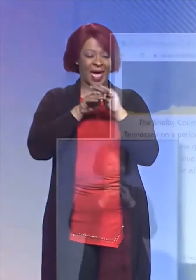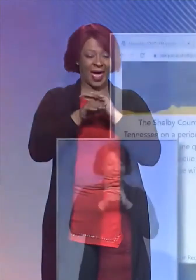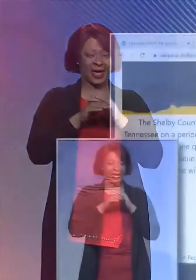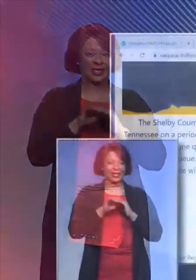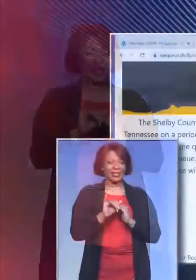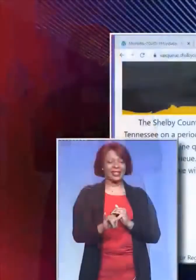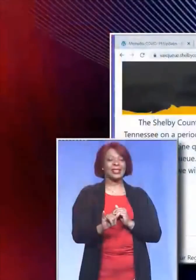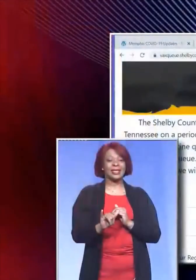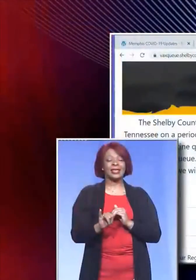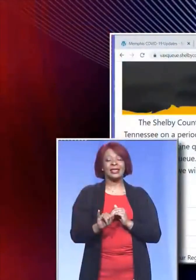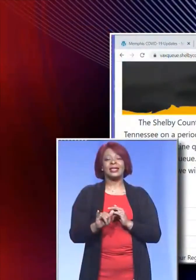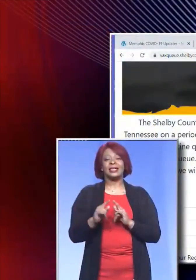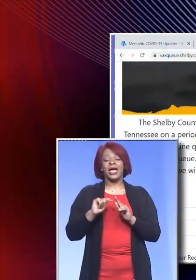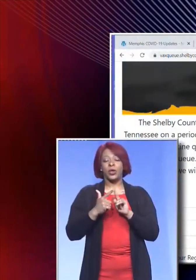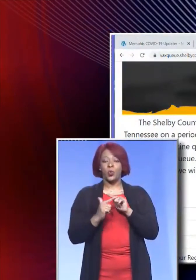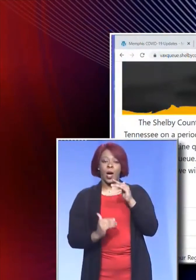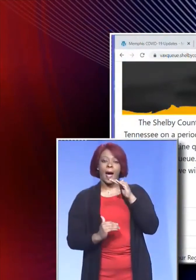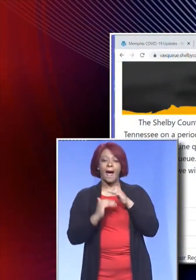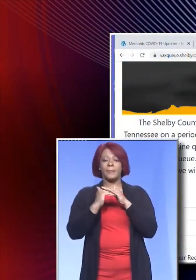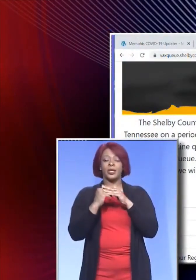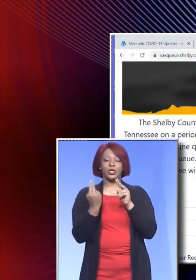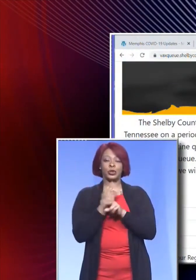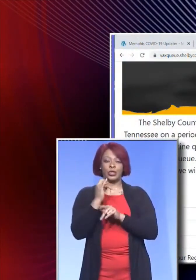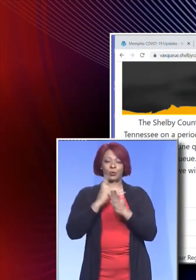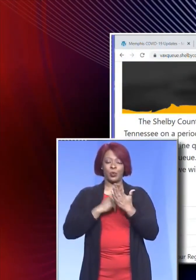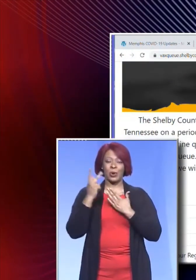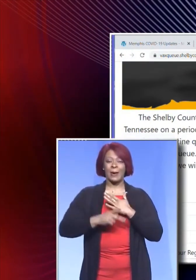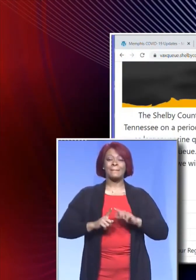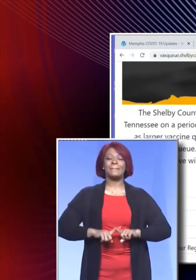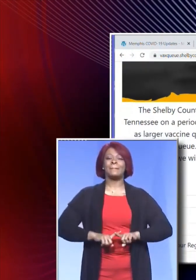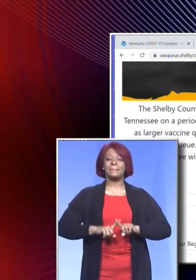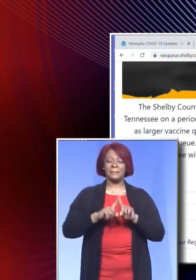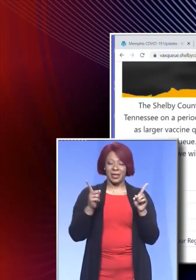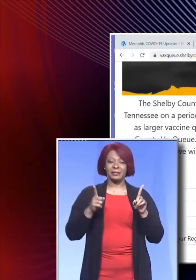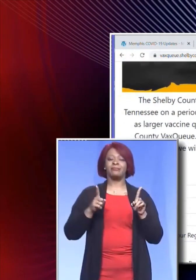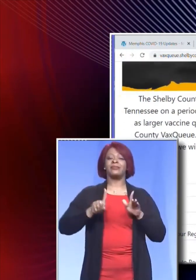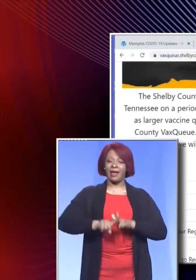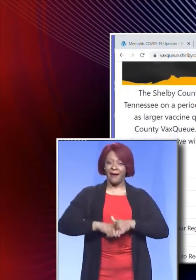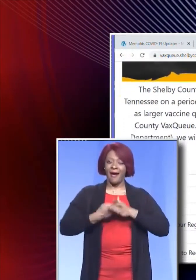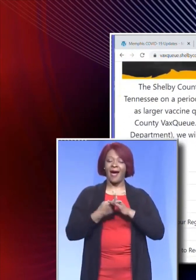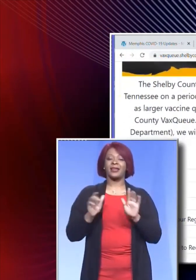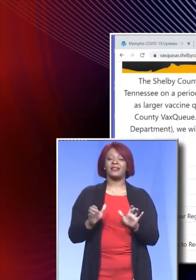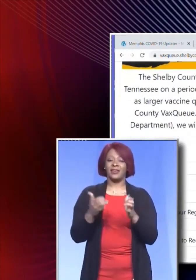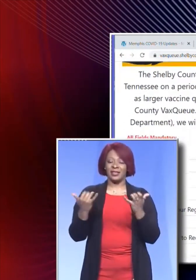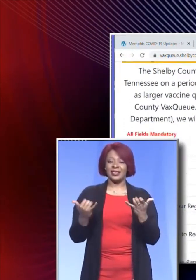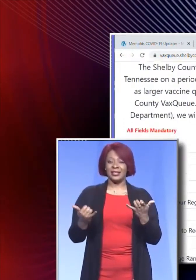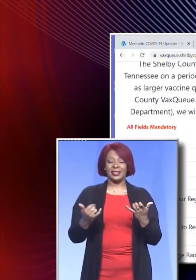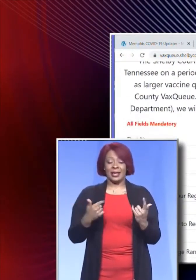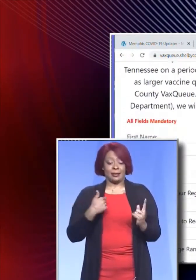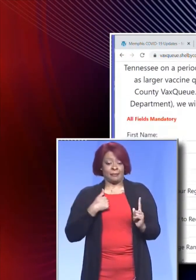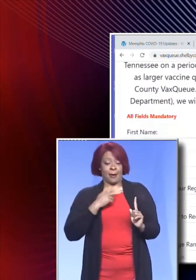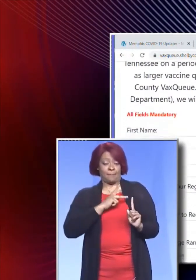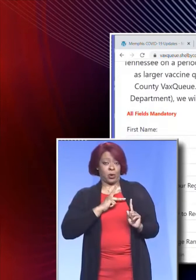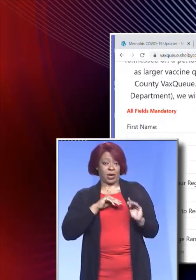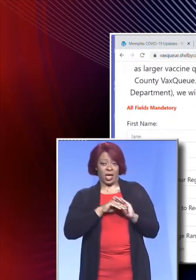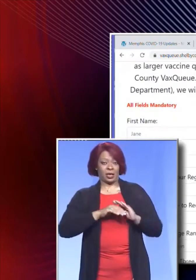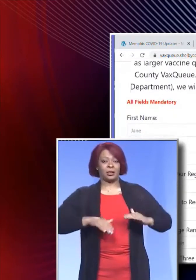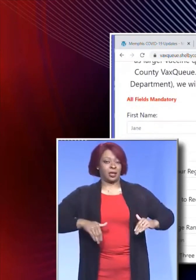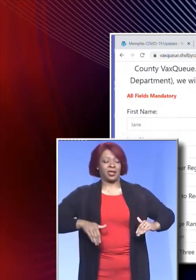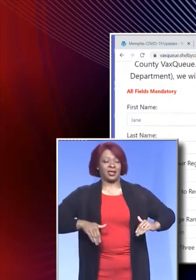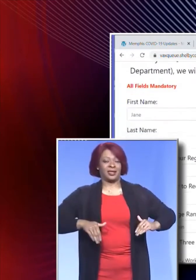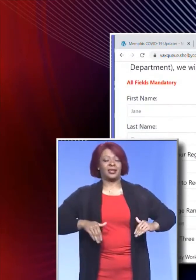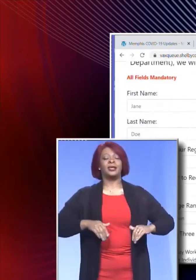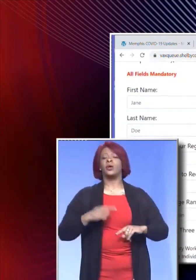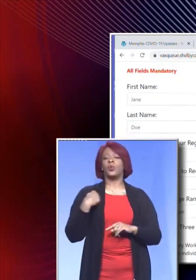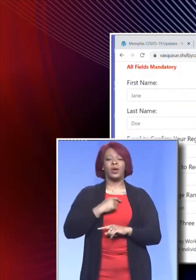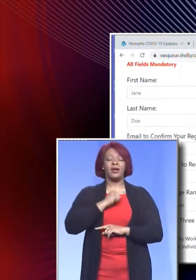optimally use the program. However, it has been activated. I have not personally accessed it yet.